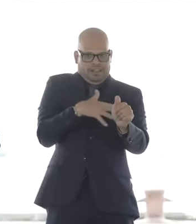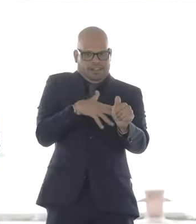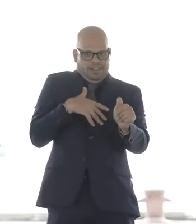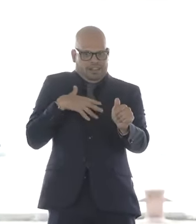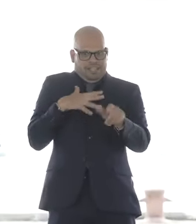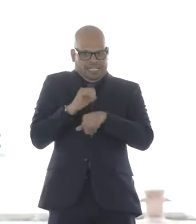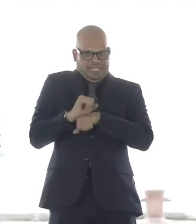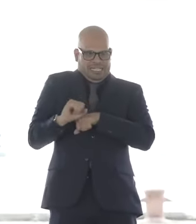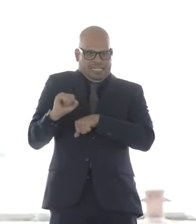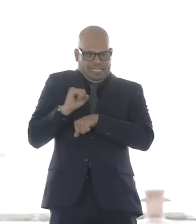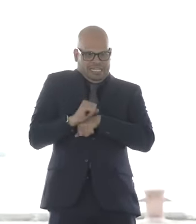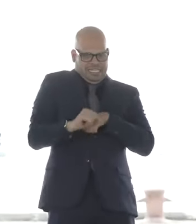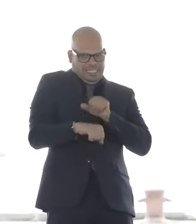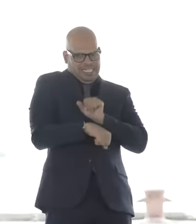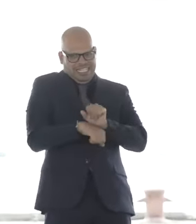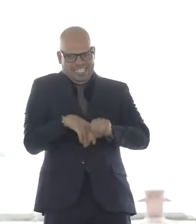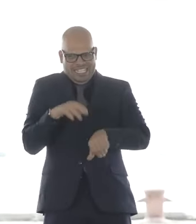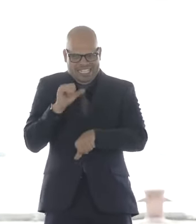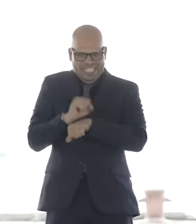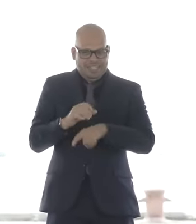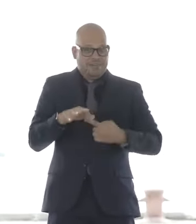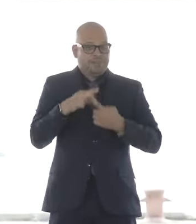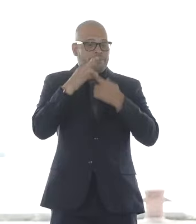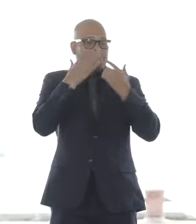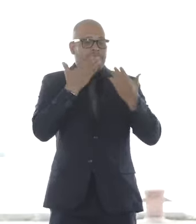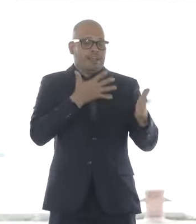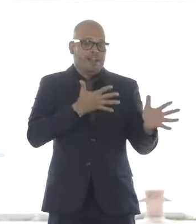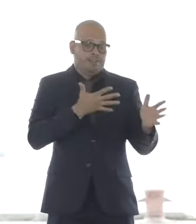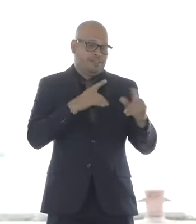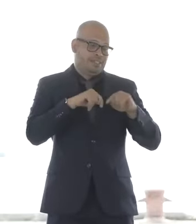MassCEC's offshore wind team, Bruce Carlisle.